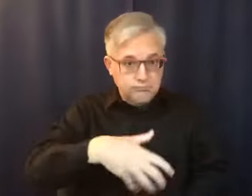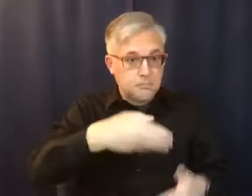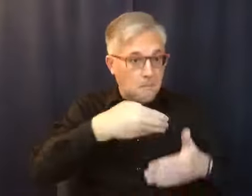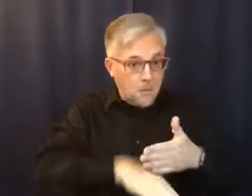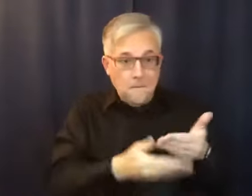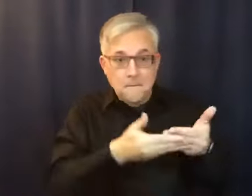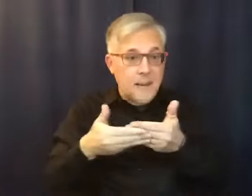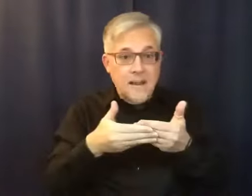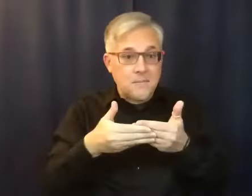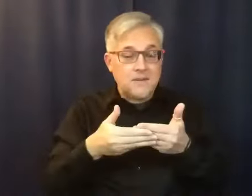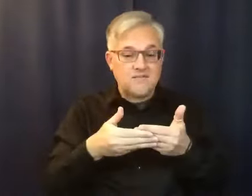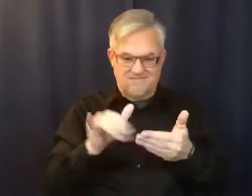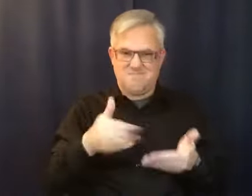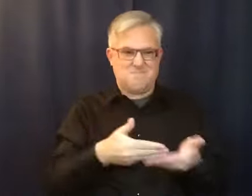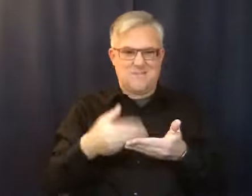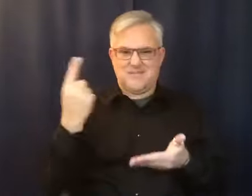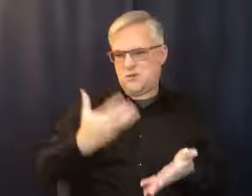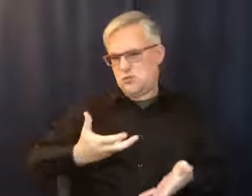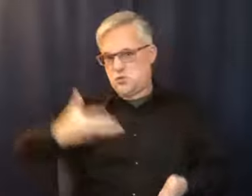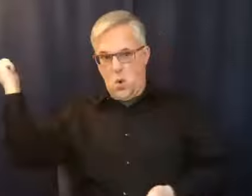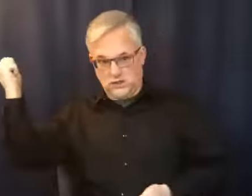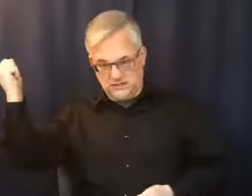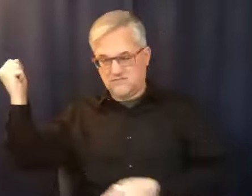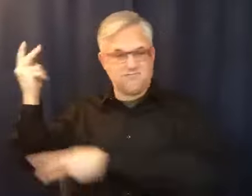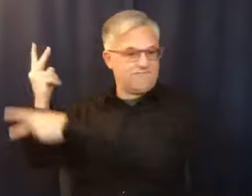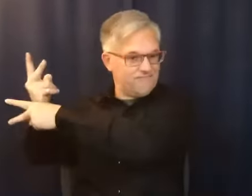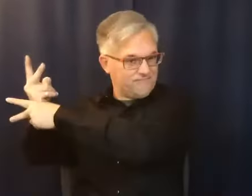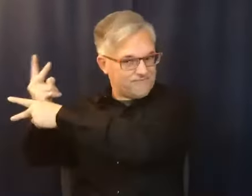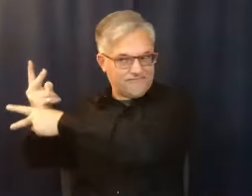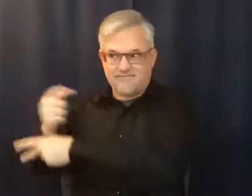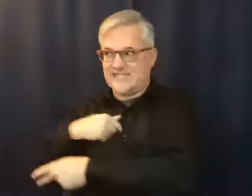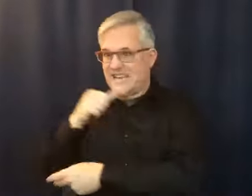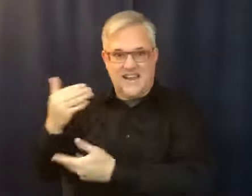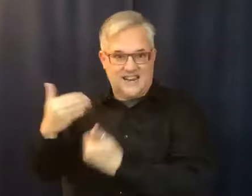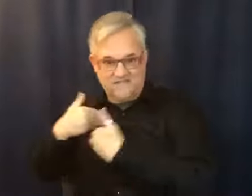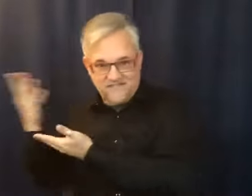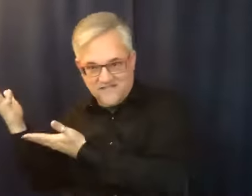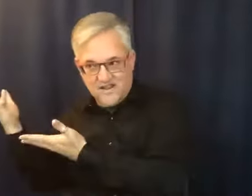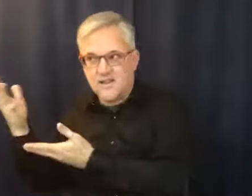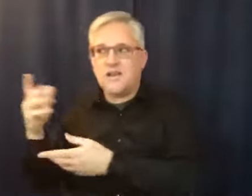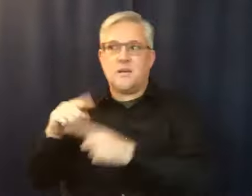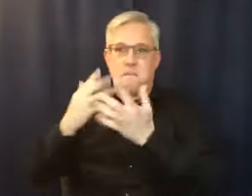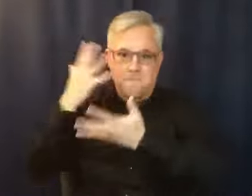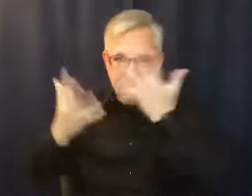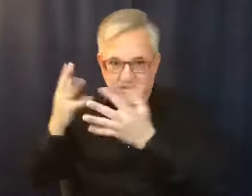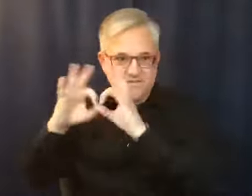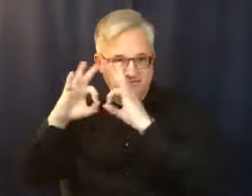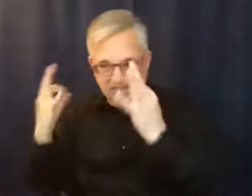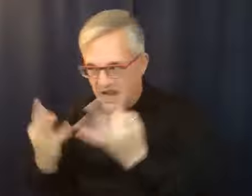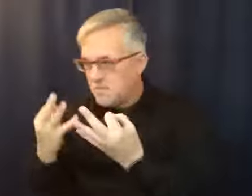listened to me and loved me anyhow. That was a miracle. And it began to get to the point where if she could love